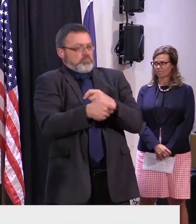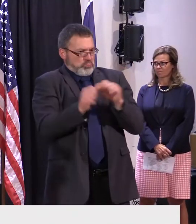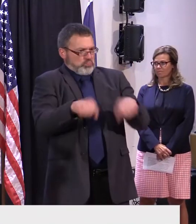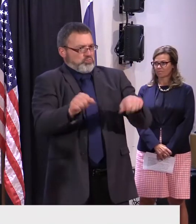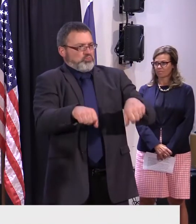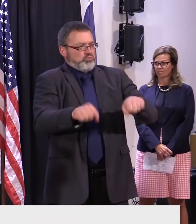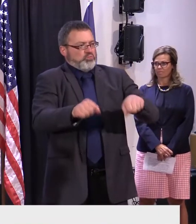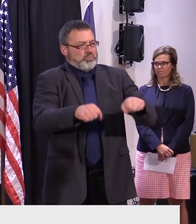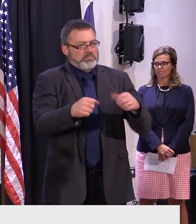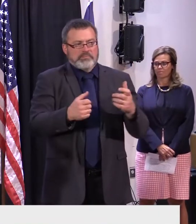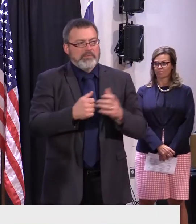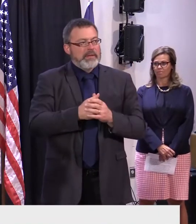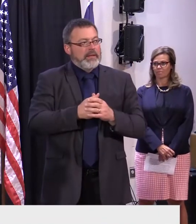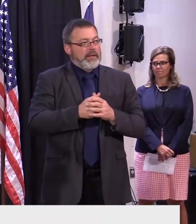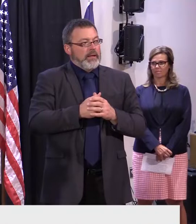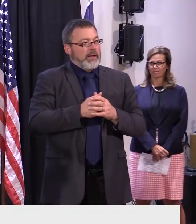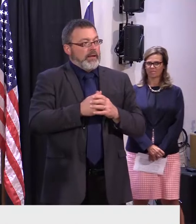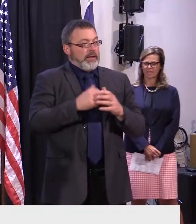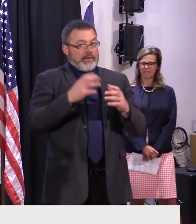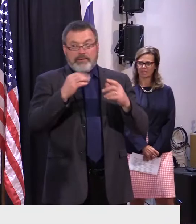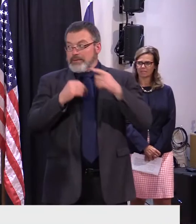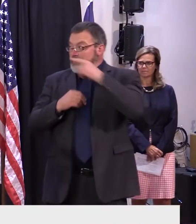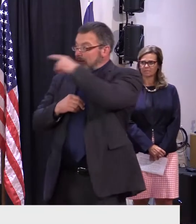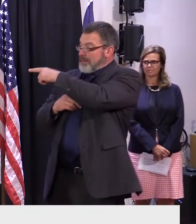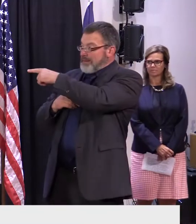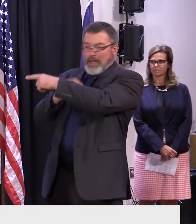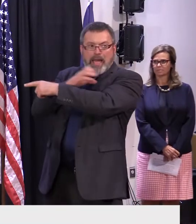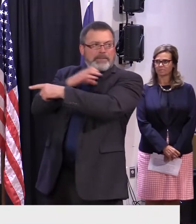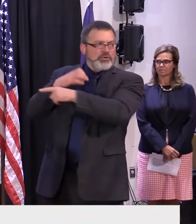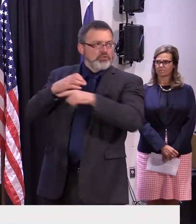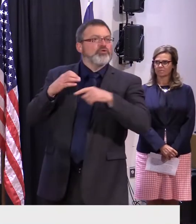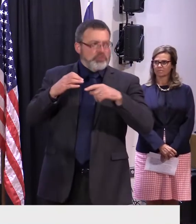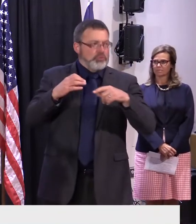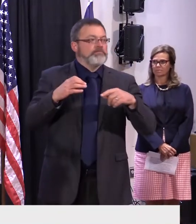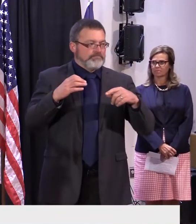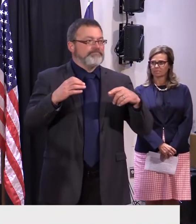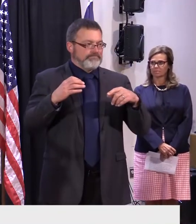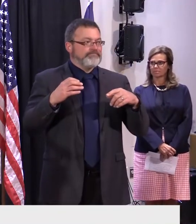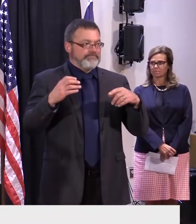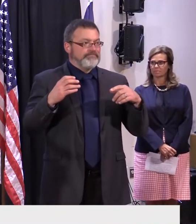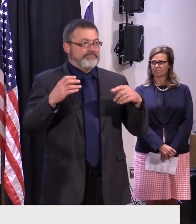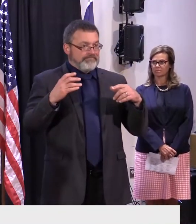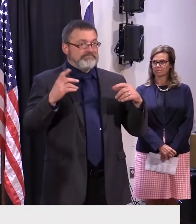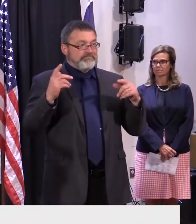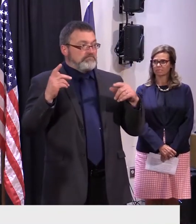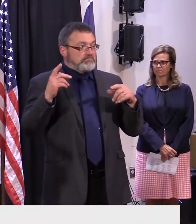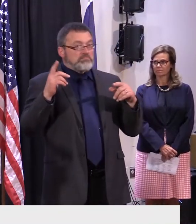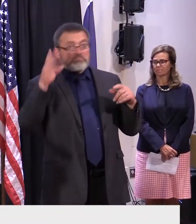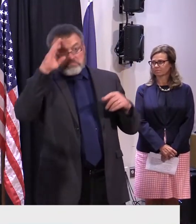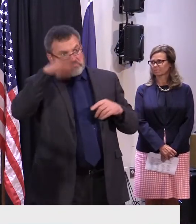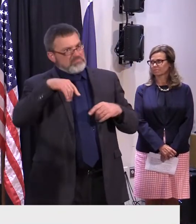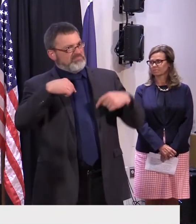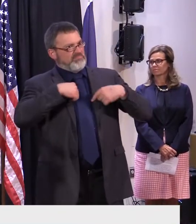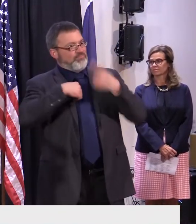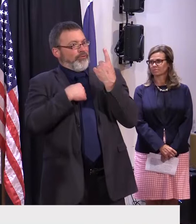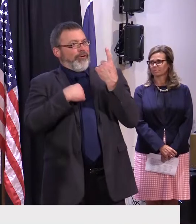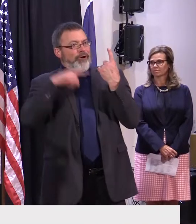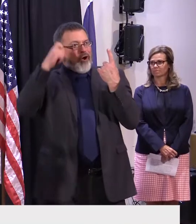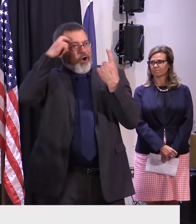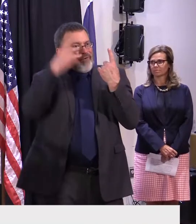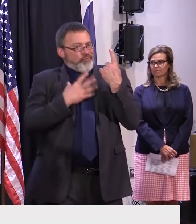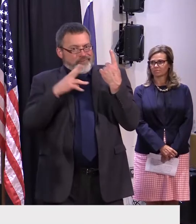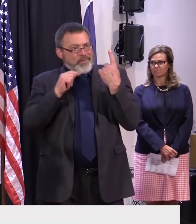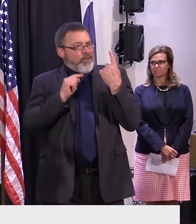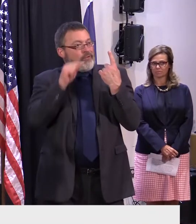as Commissioner Goldstein has said, I don't know of any other governors who were there. I don't know of any other governors who